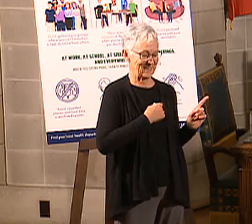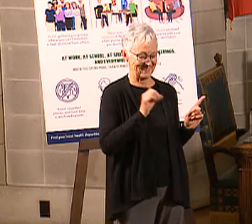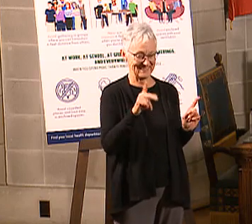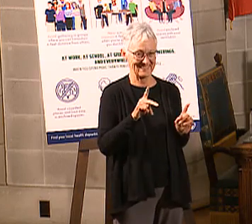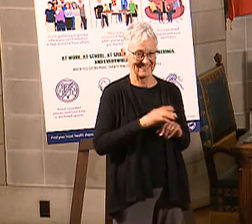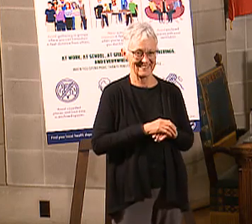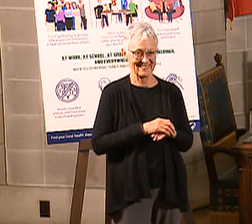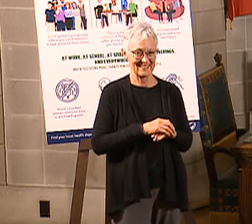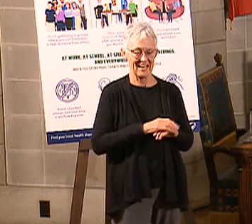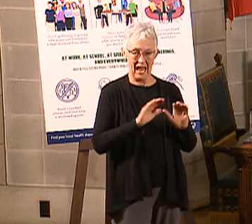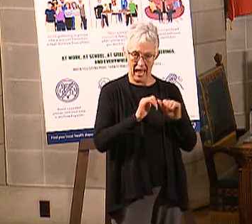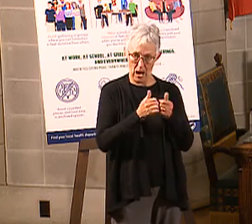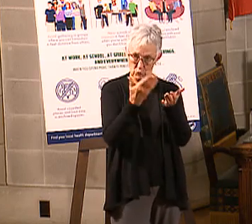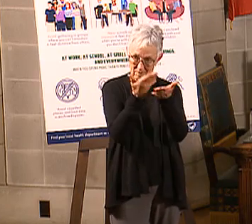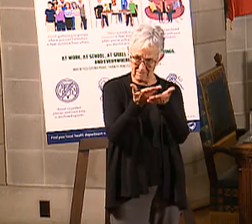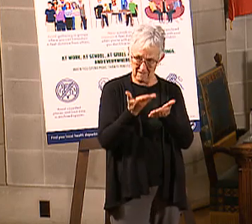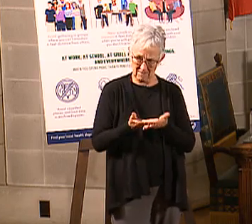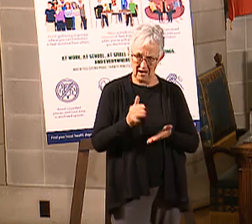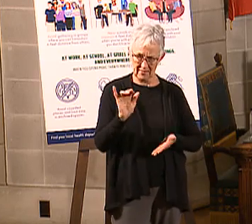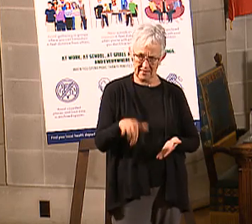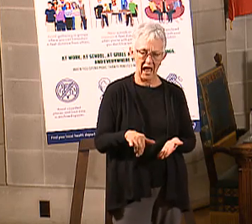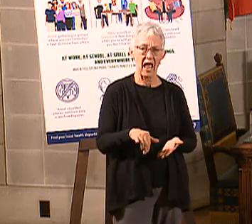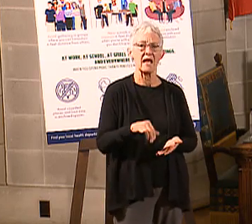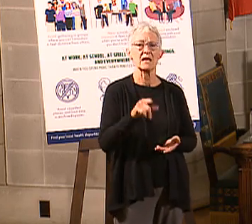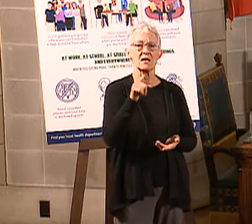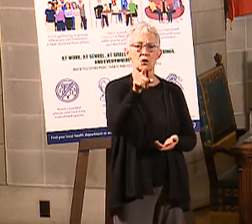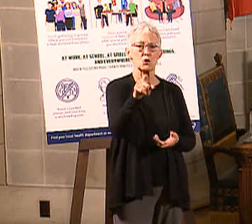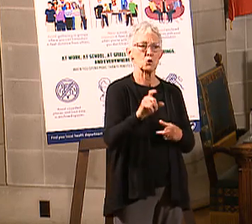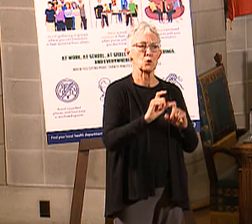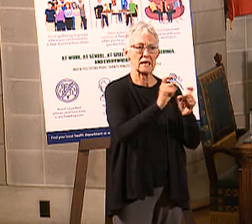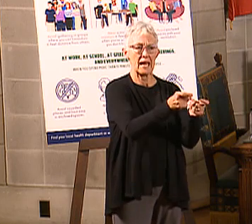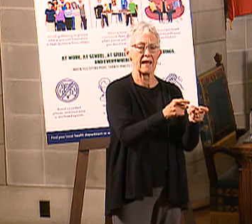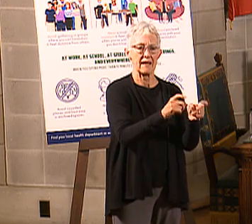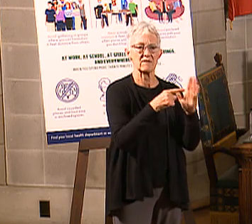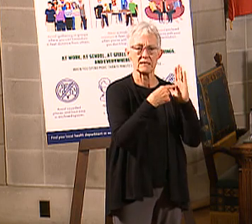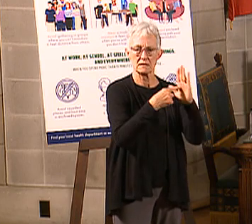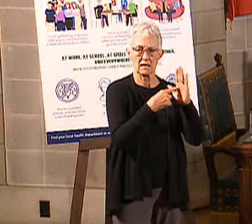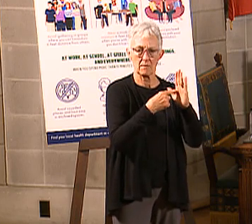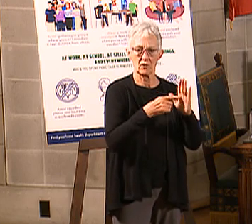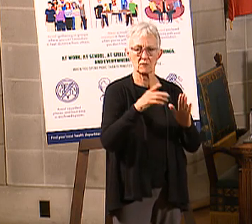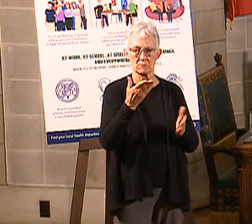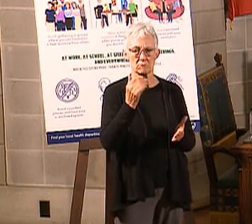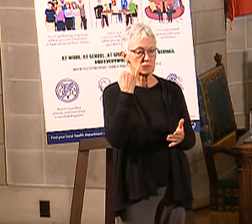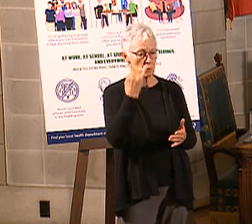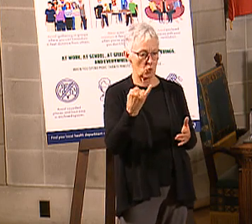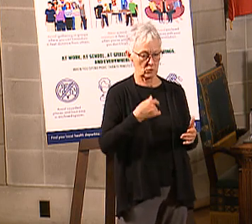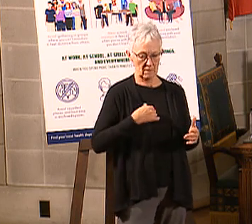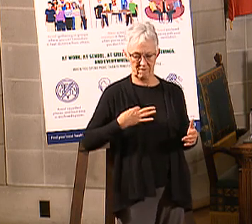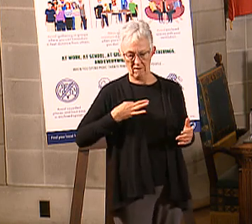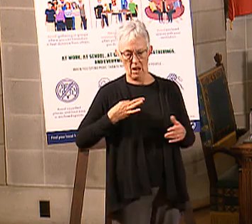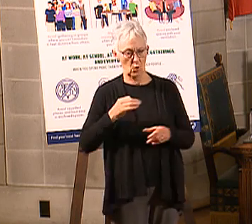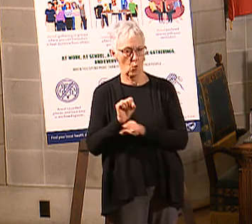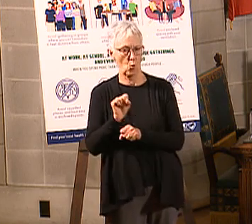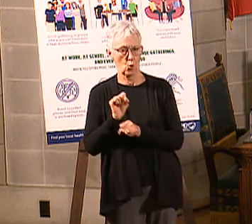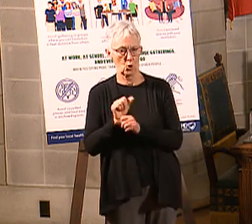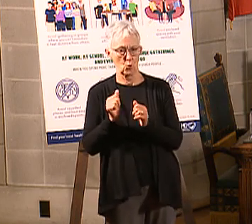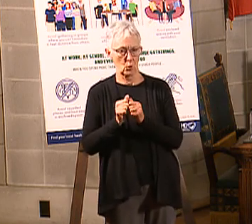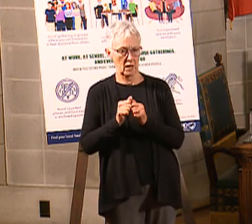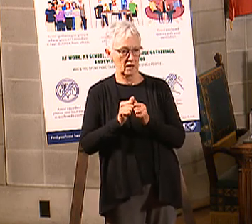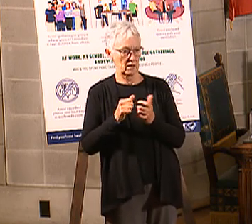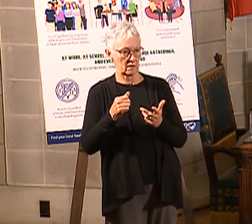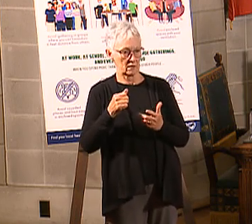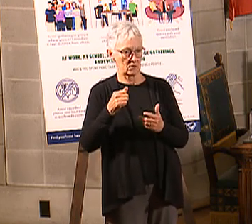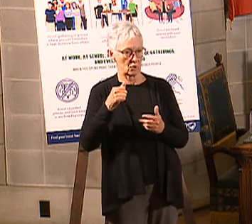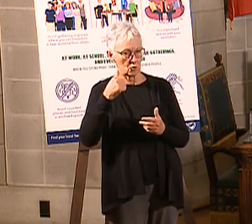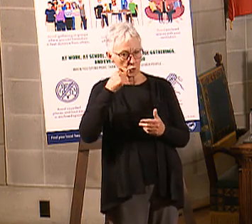How do you, how do you verify it? And I believe the example you gave, sir, is let's say you're volunteering with a scout troop. How do you verify